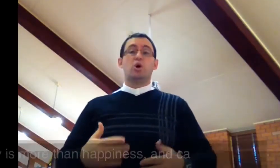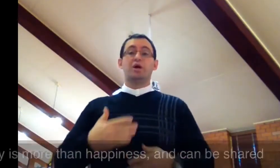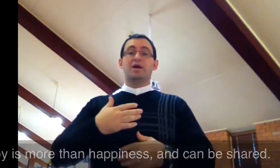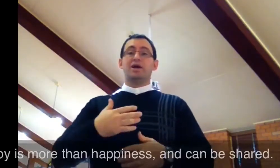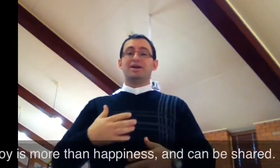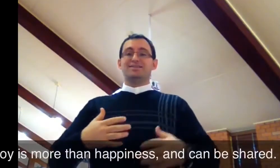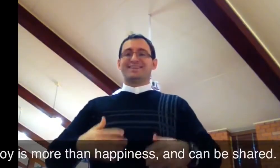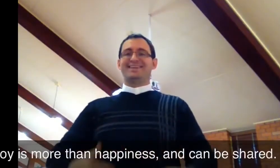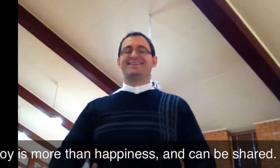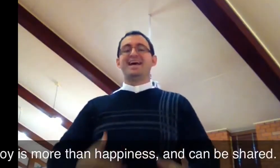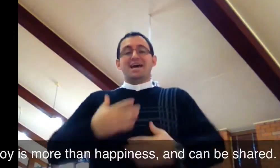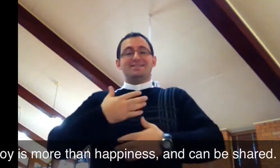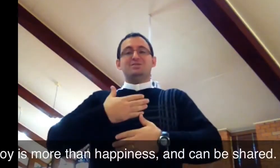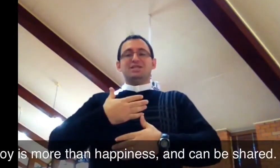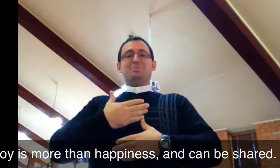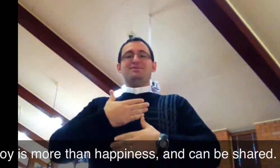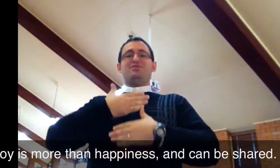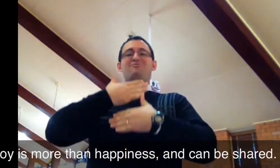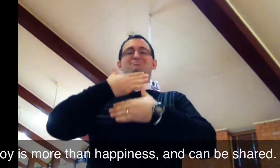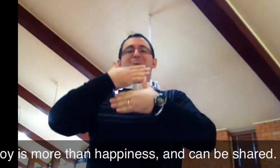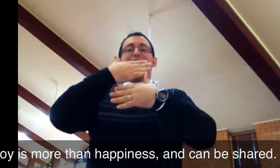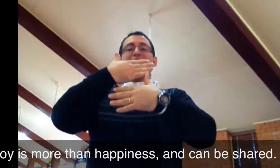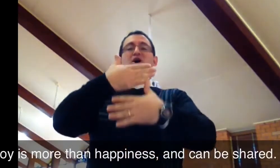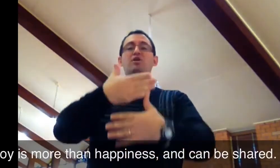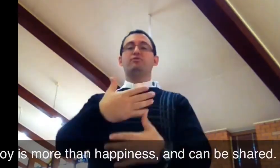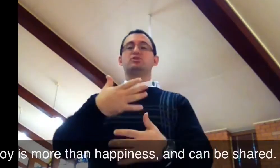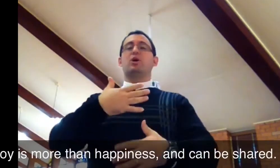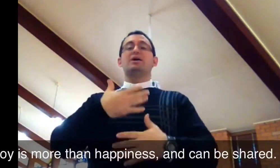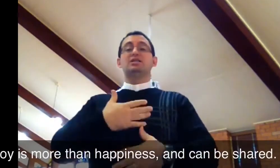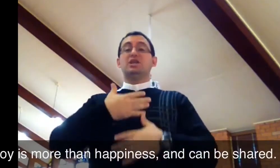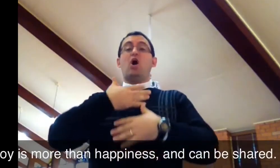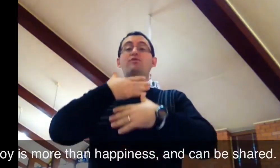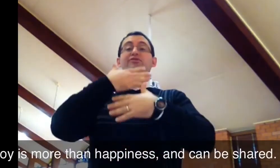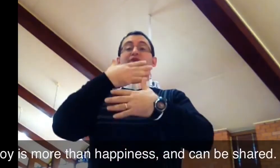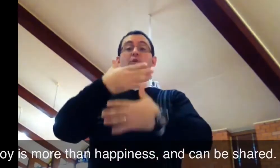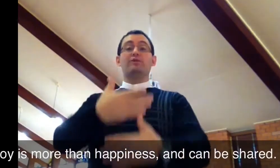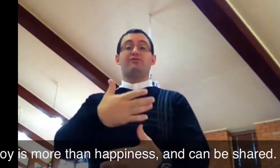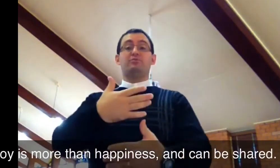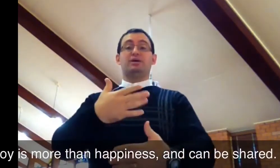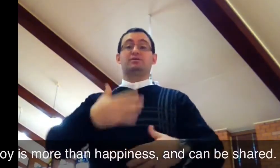Joy is this experience of bubbling over with joy. It's overflowing from us.